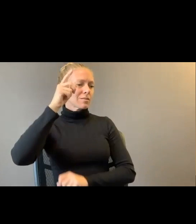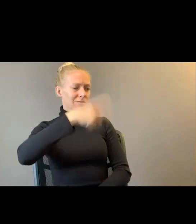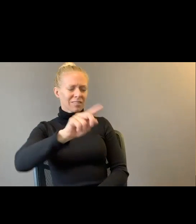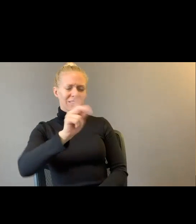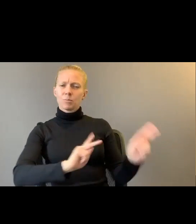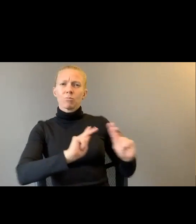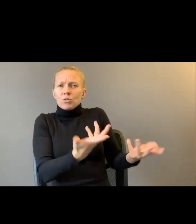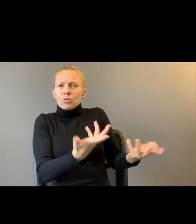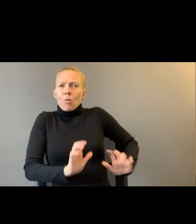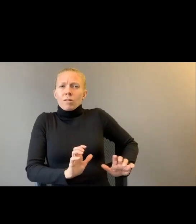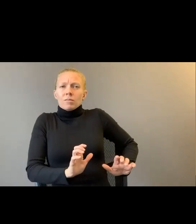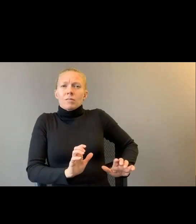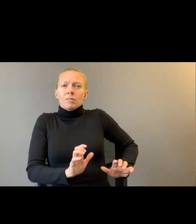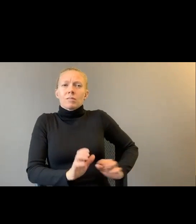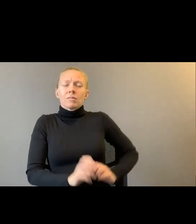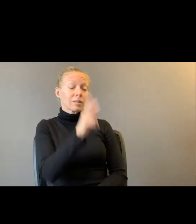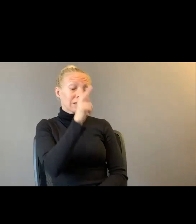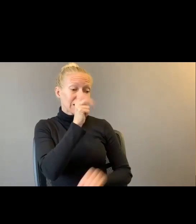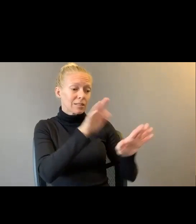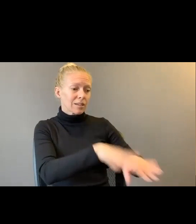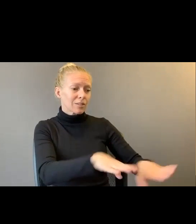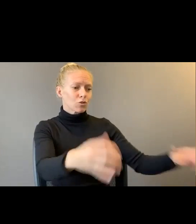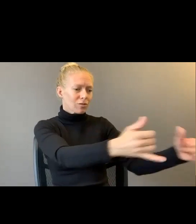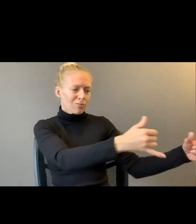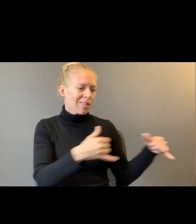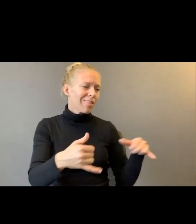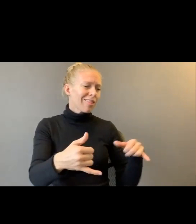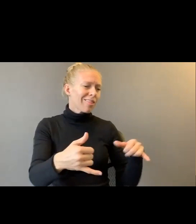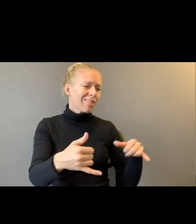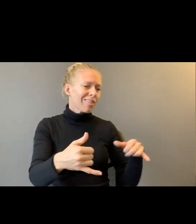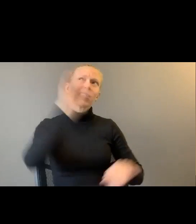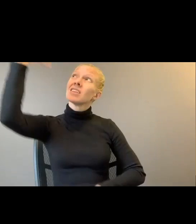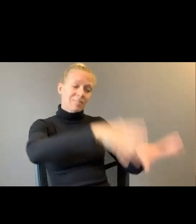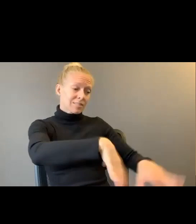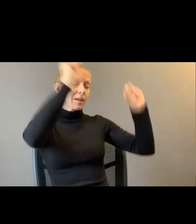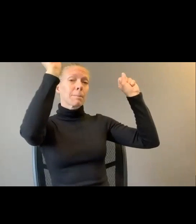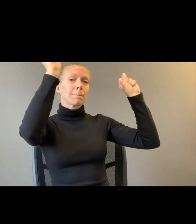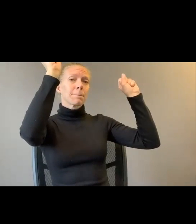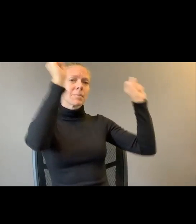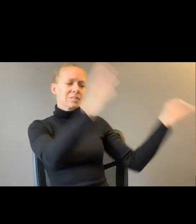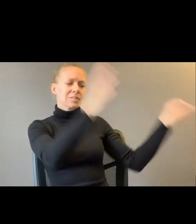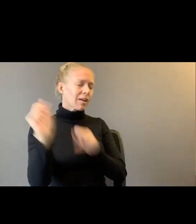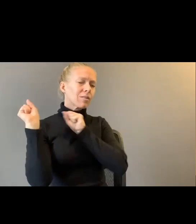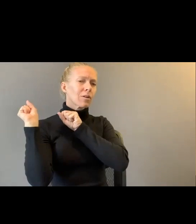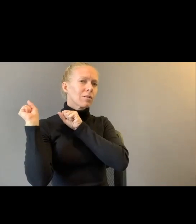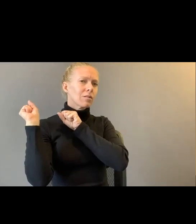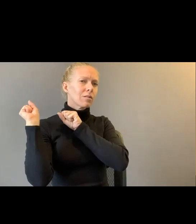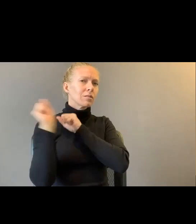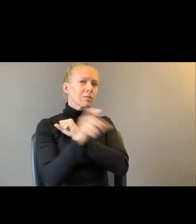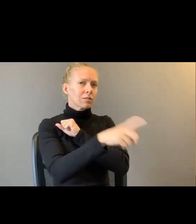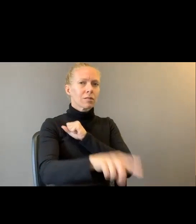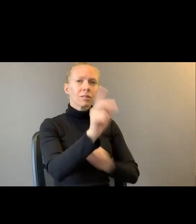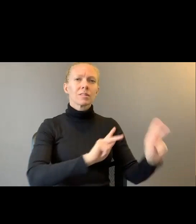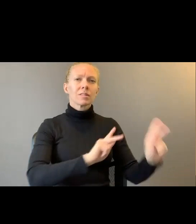Take up the insect children that play in the grass son. Take them away. These